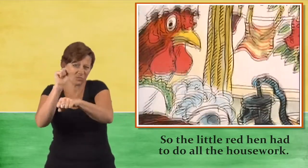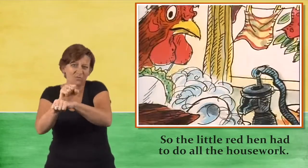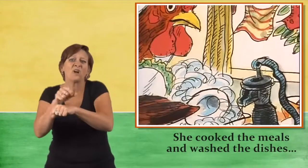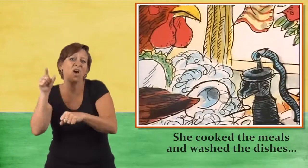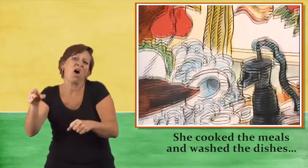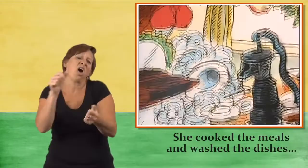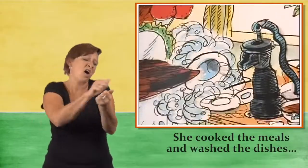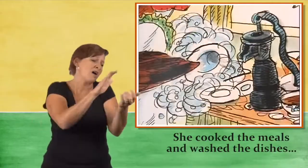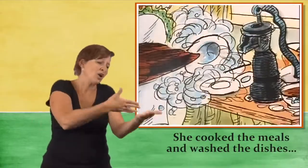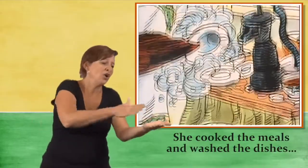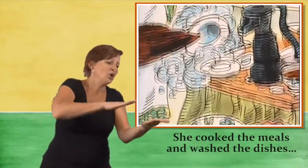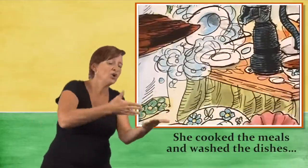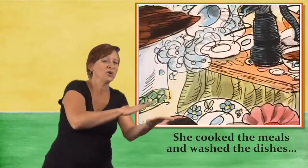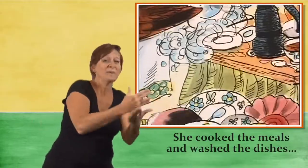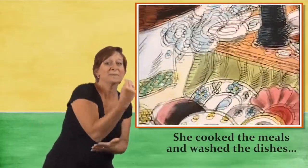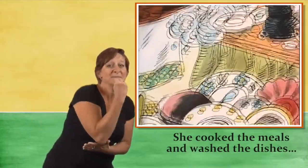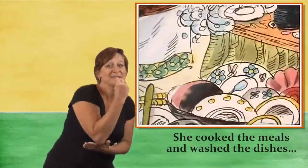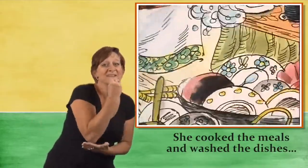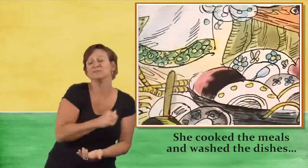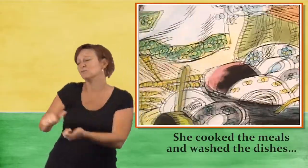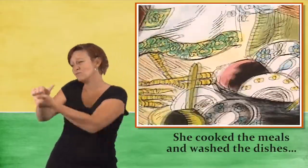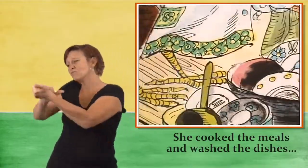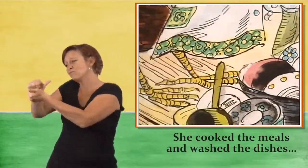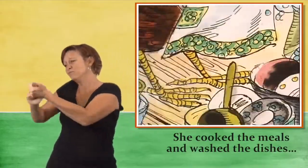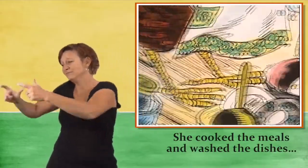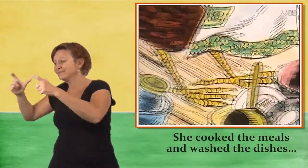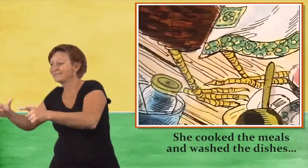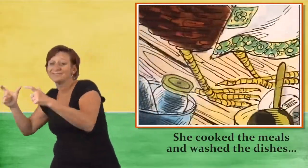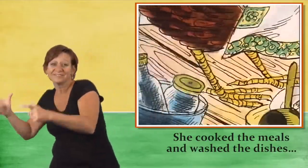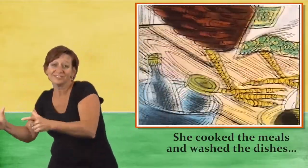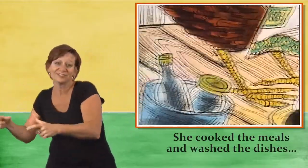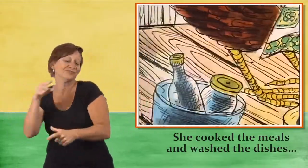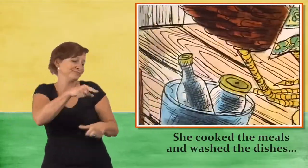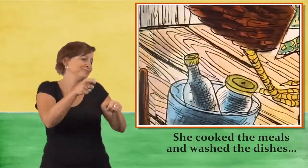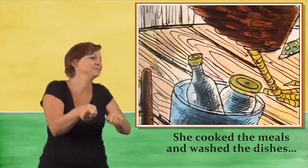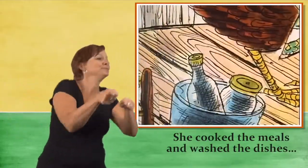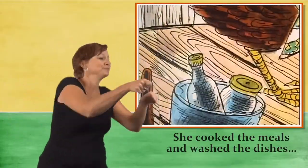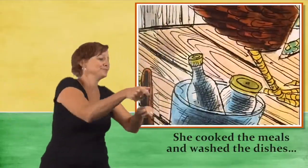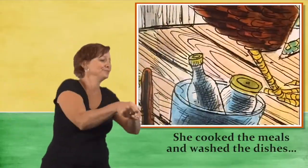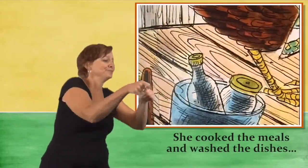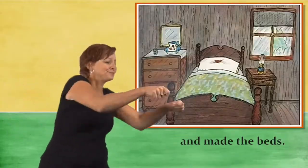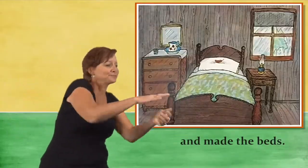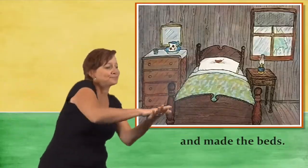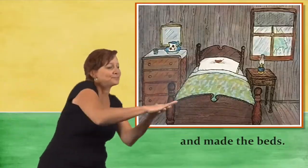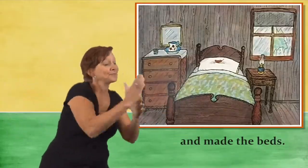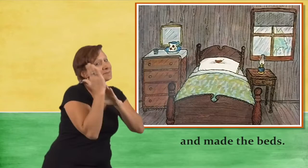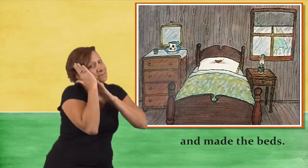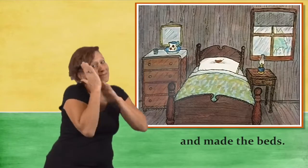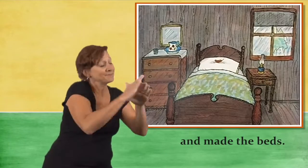she cooked the meals and washed the dishes and made the beds